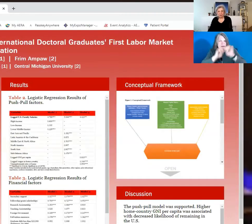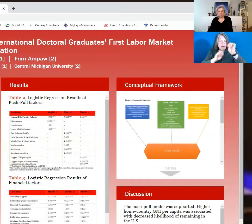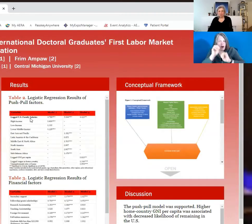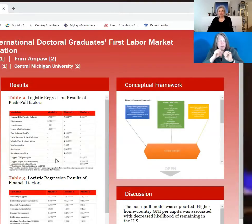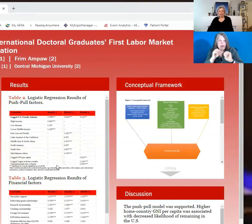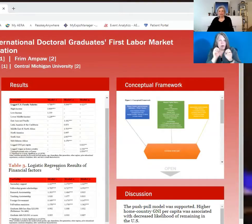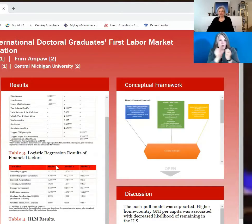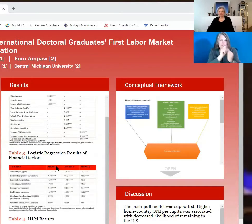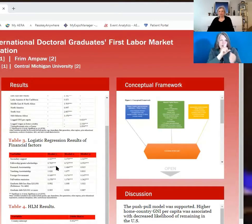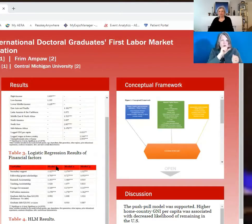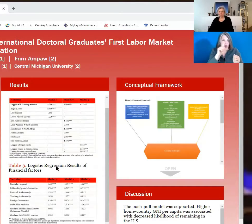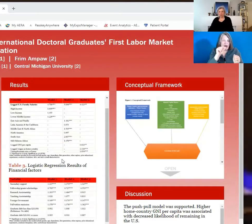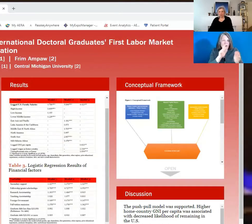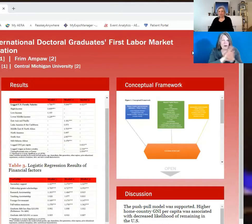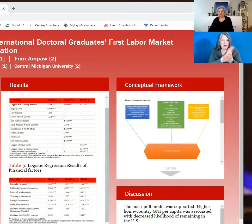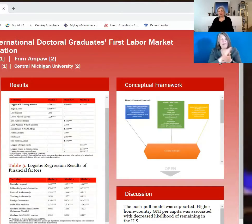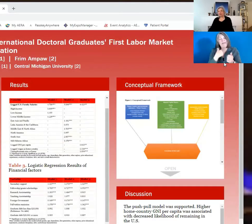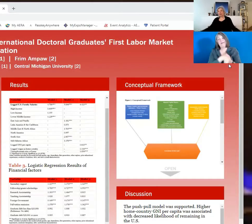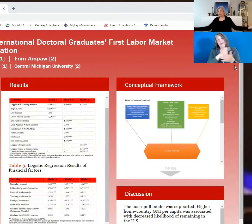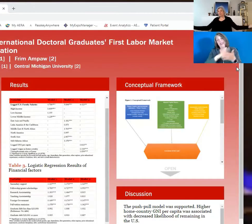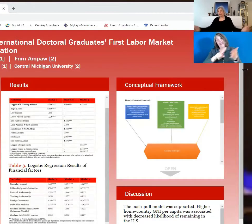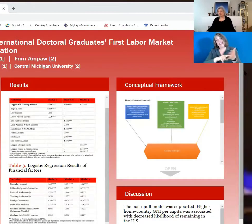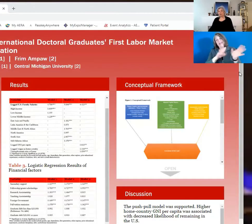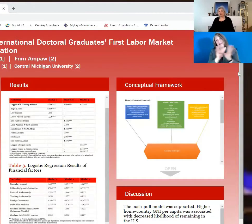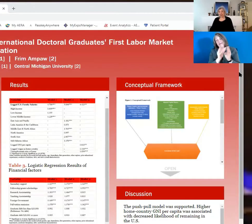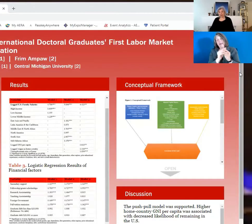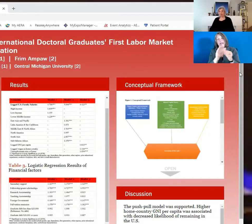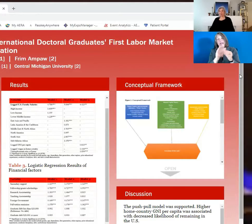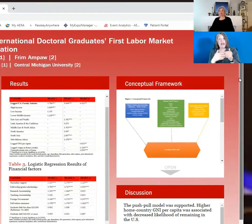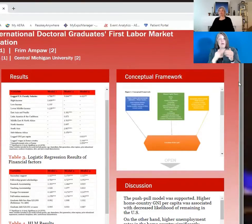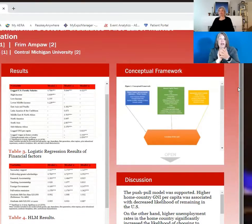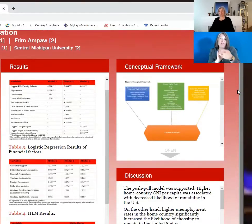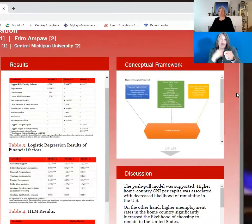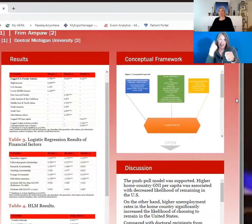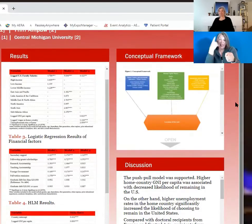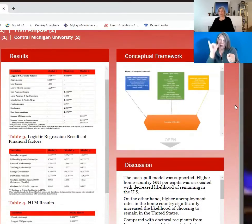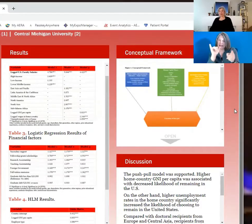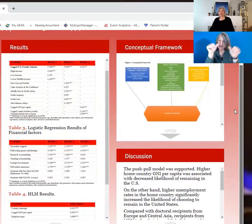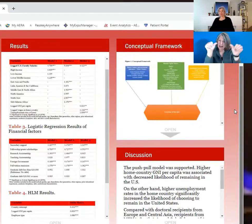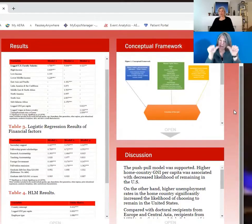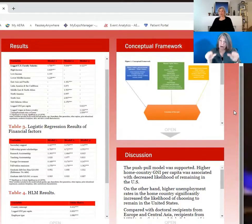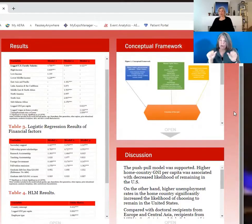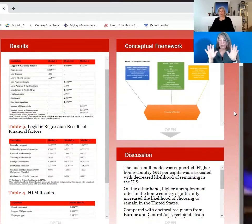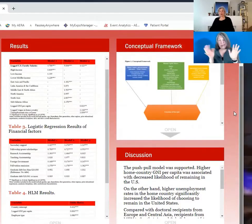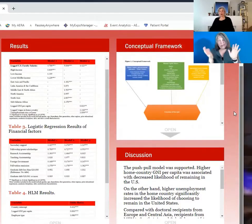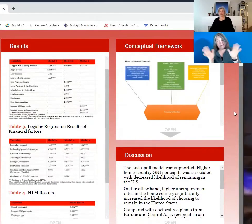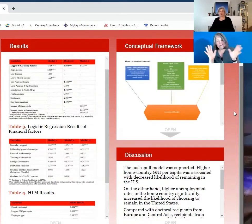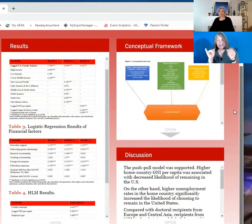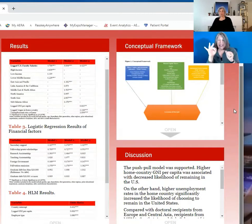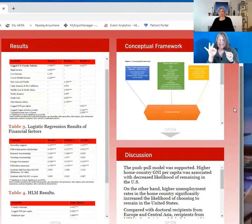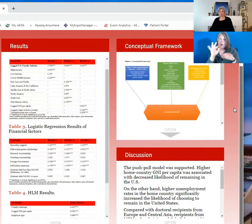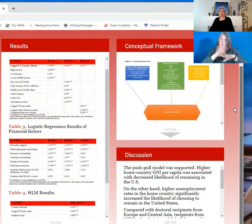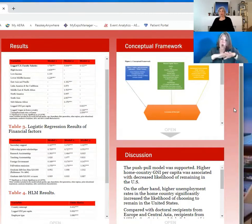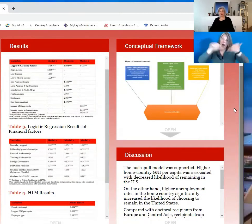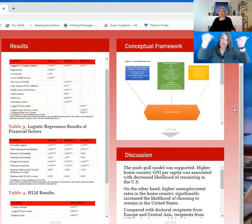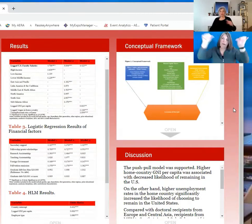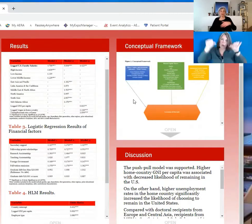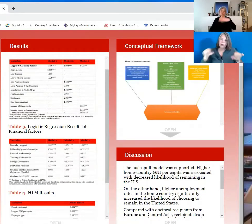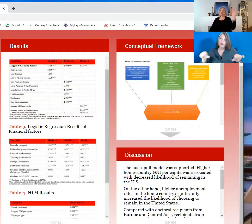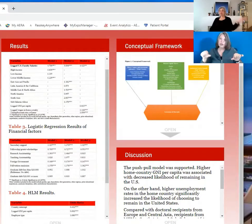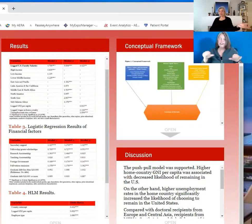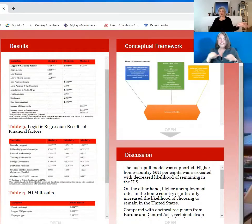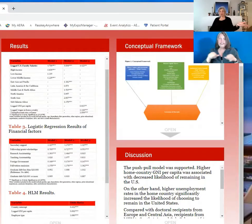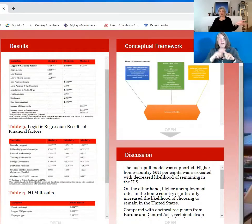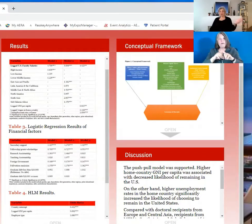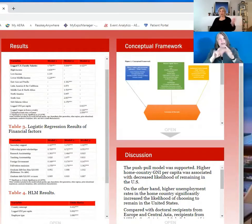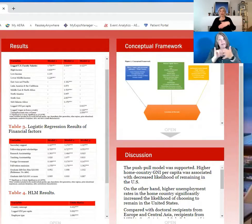papers, we had canceled the meeting. So that might look like a poster, you know, if it were on a poster board. It is